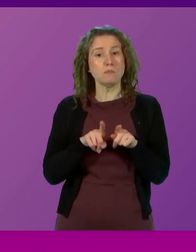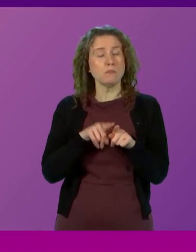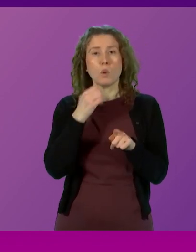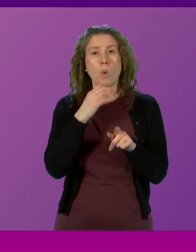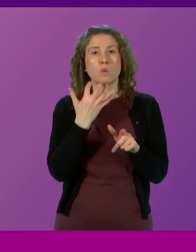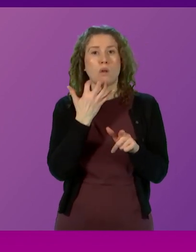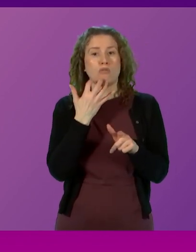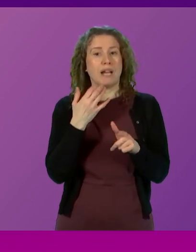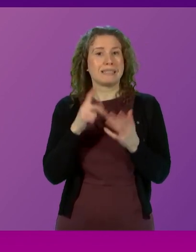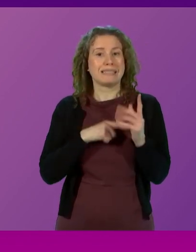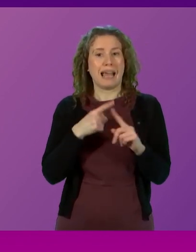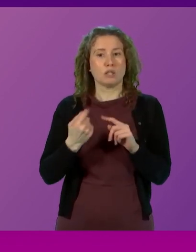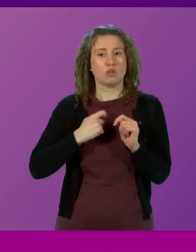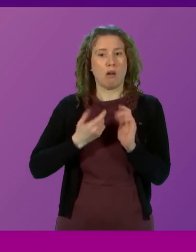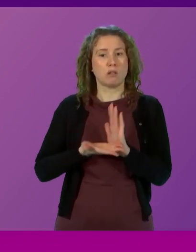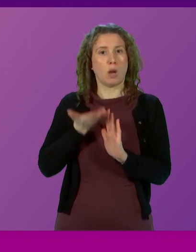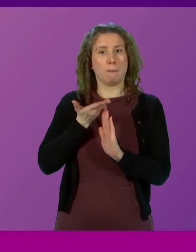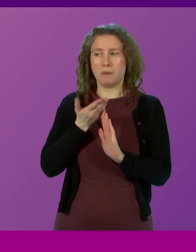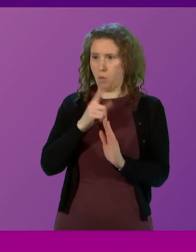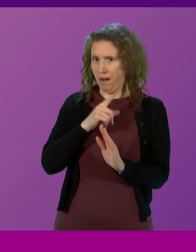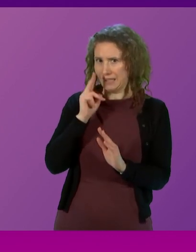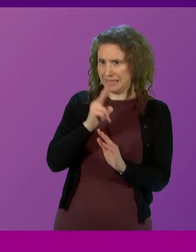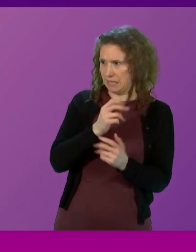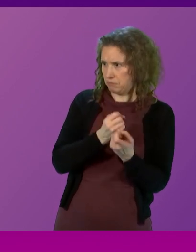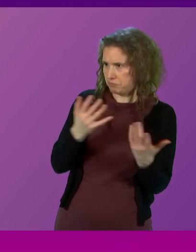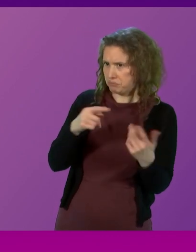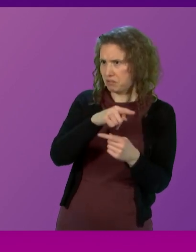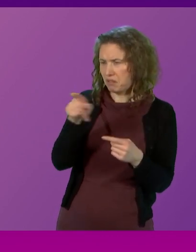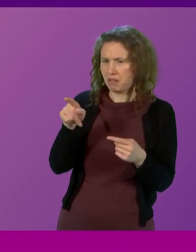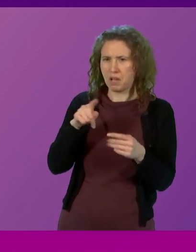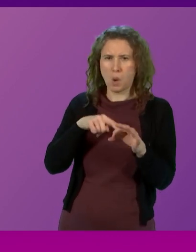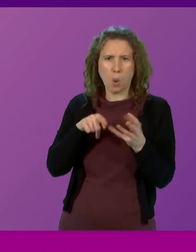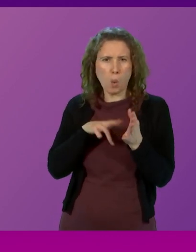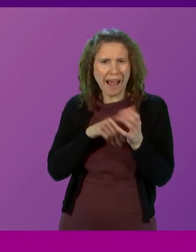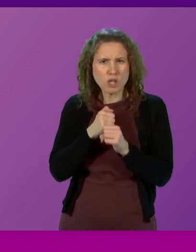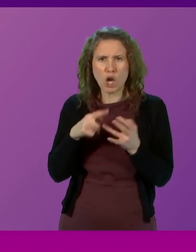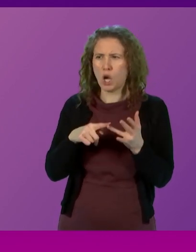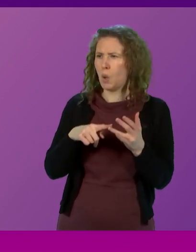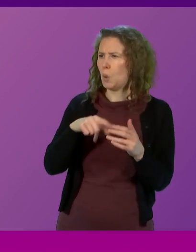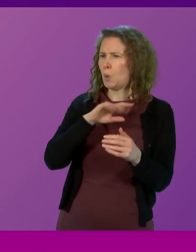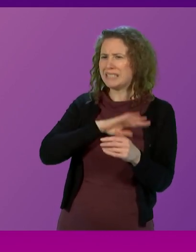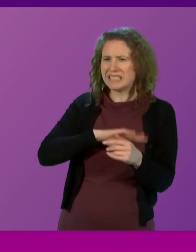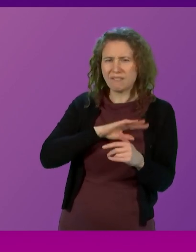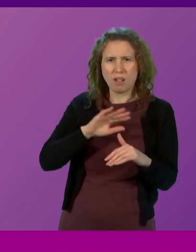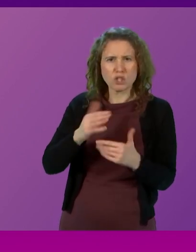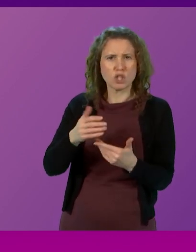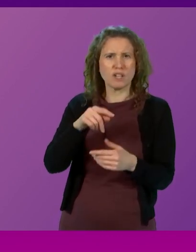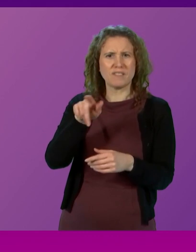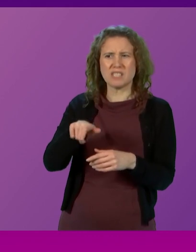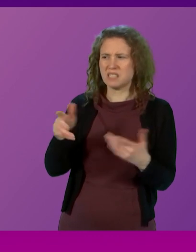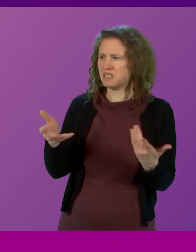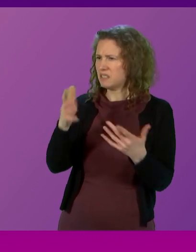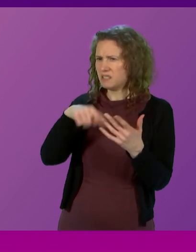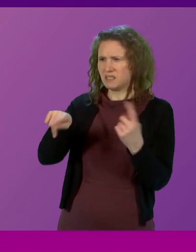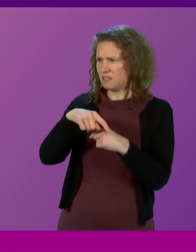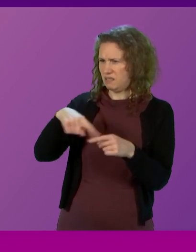this tax hike if they see the ranks of spin doctors quangos and civil servants swell. So will the Deputy First Minister